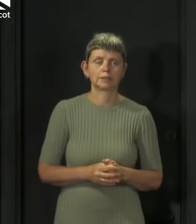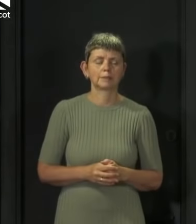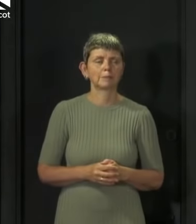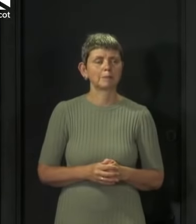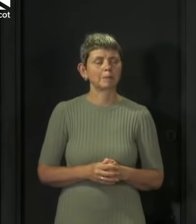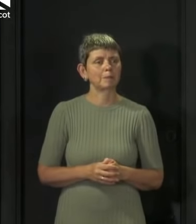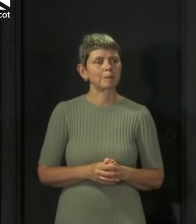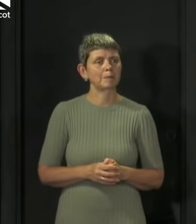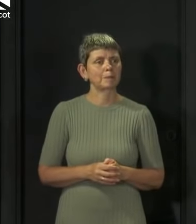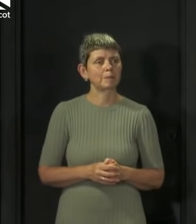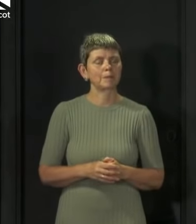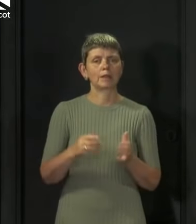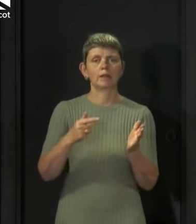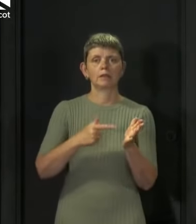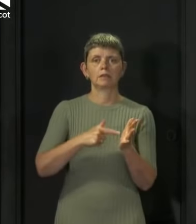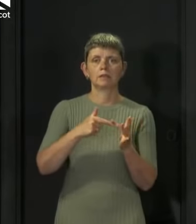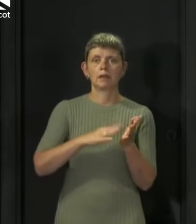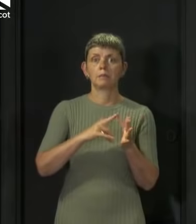Mark McLaughlin from the Times.